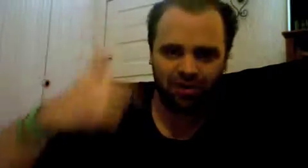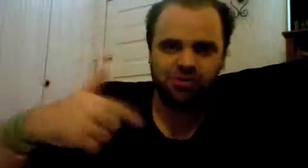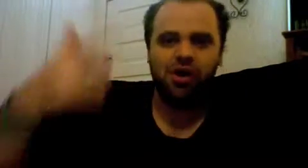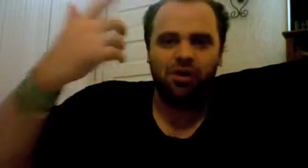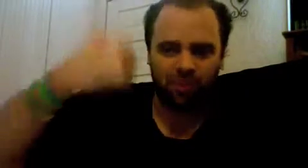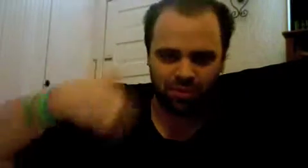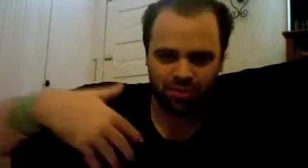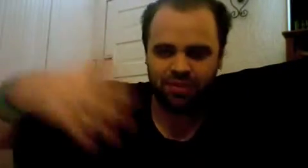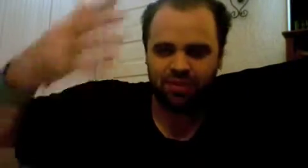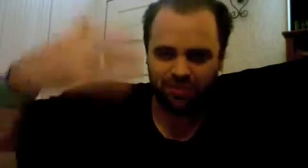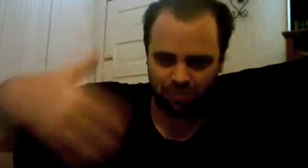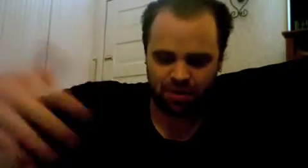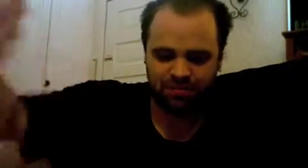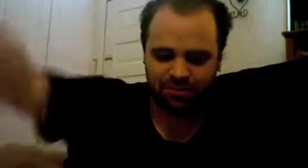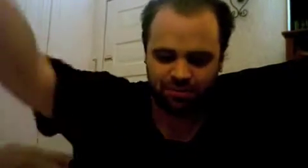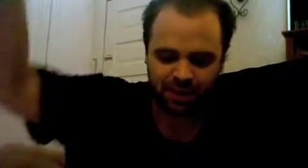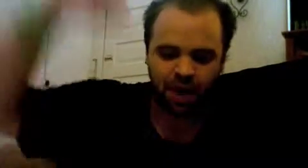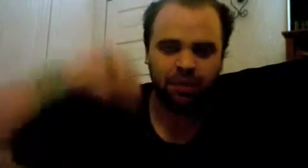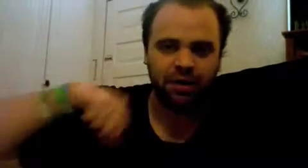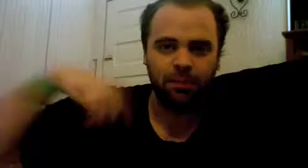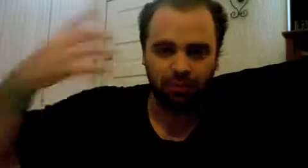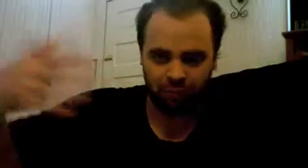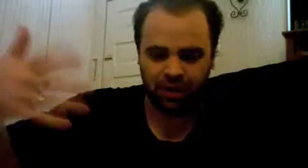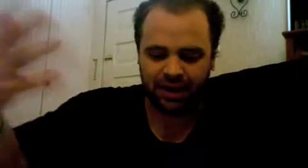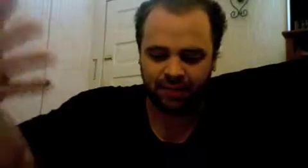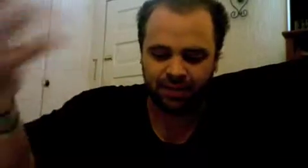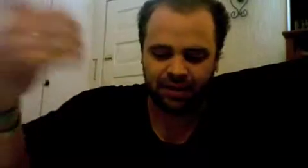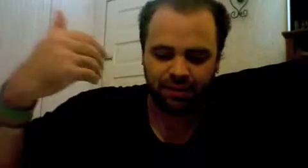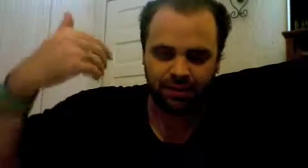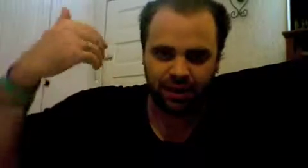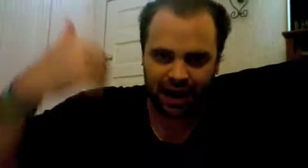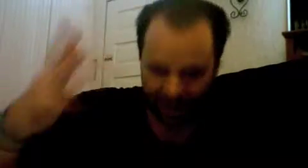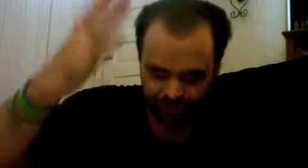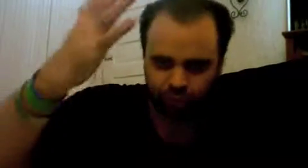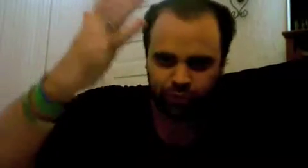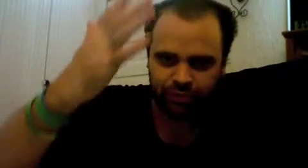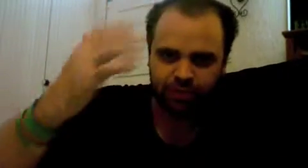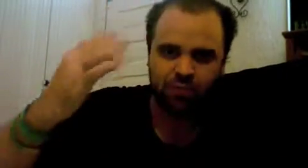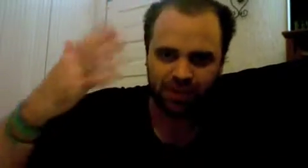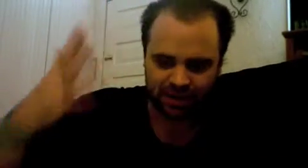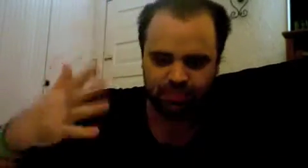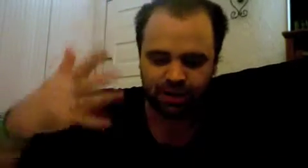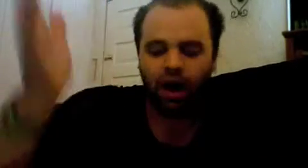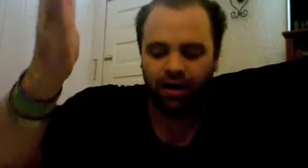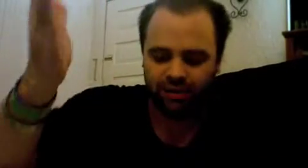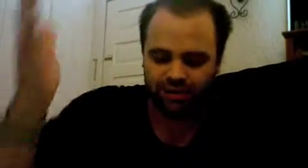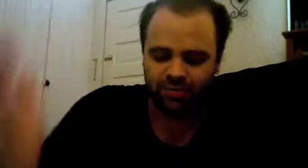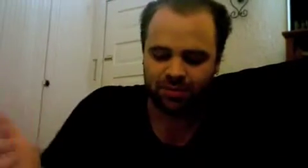undergo this process of becoming before he can be actual before he can be God right